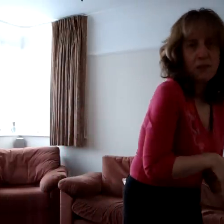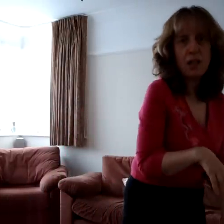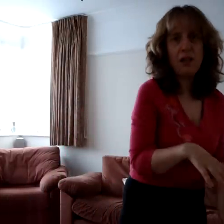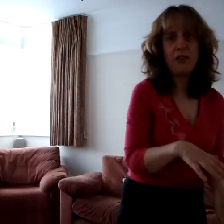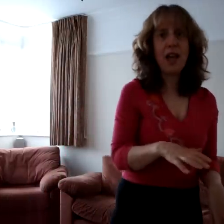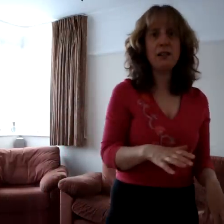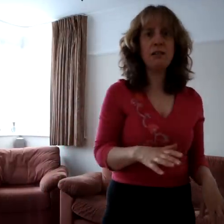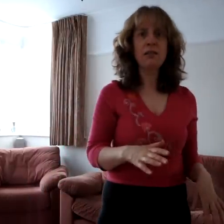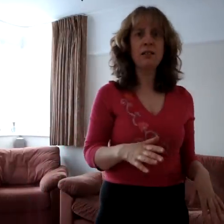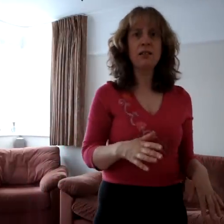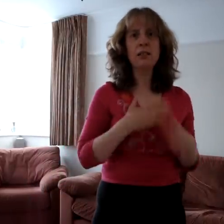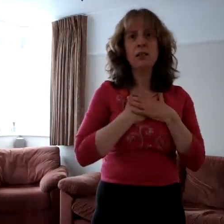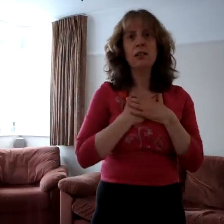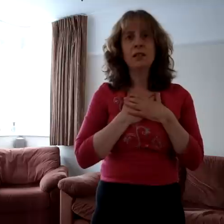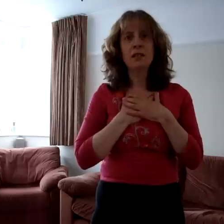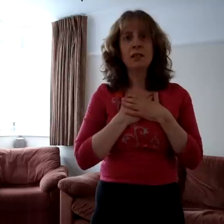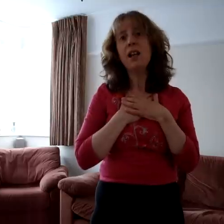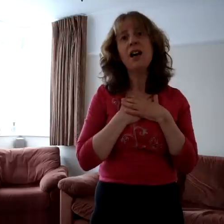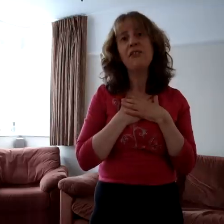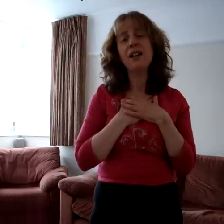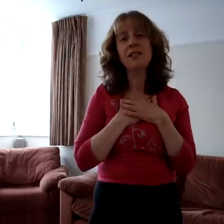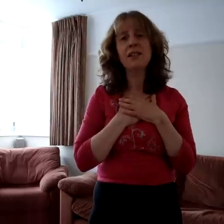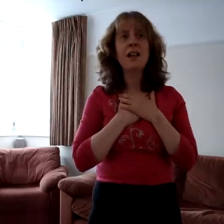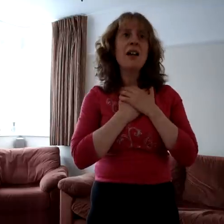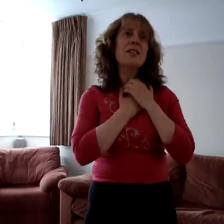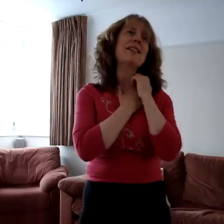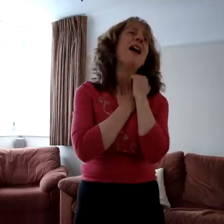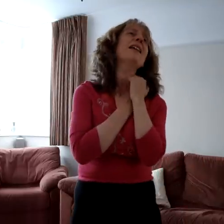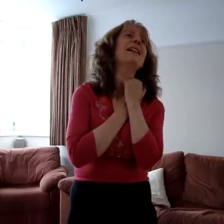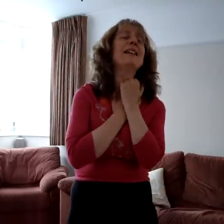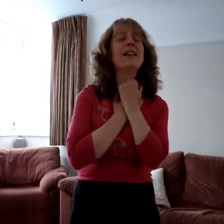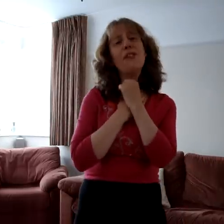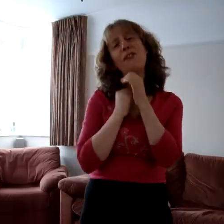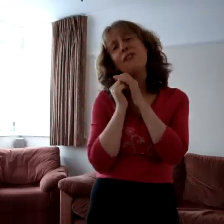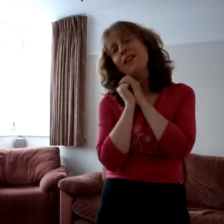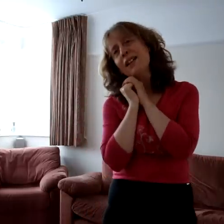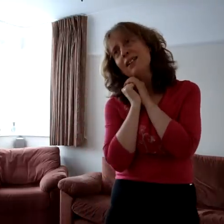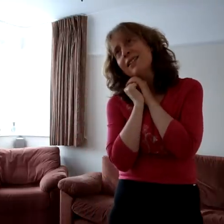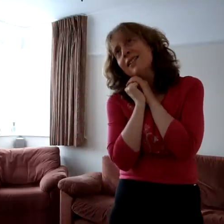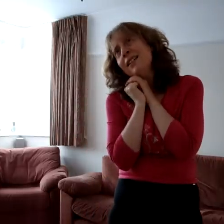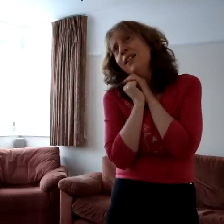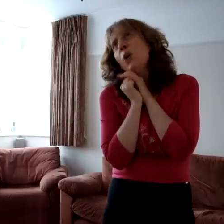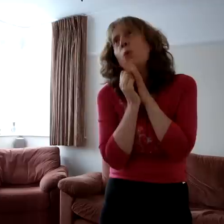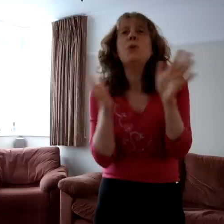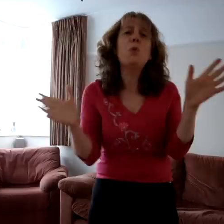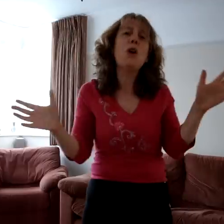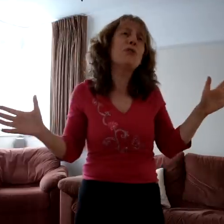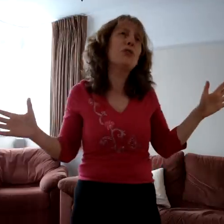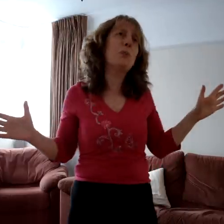Then a lover sighing like a furnace with a woeful